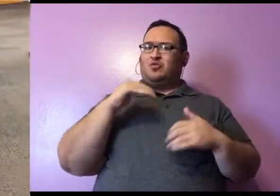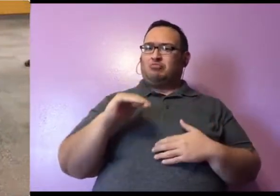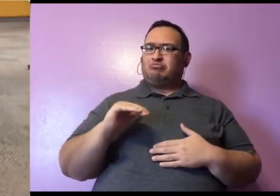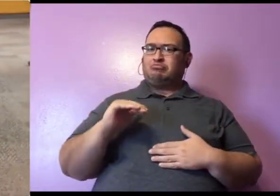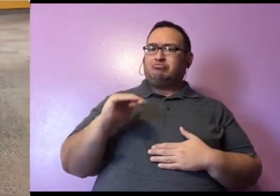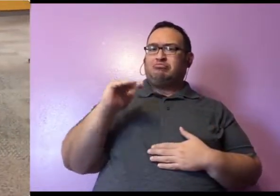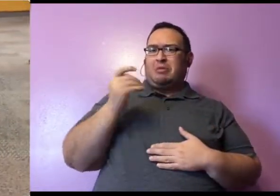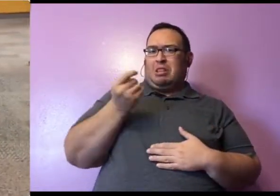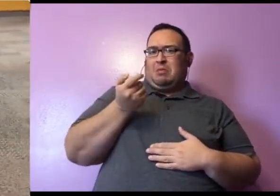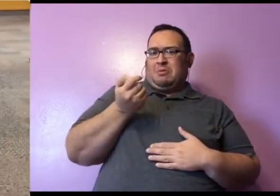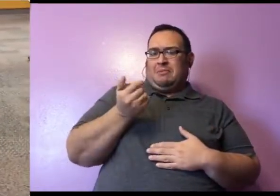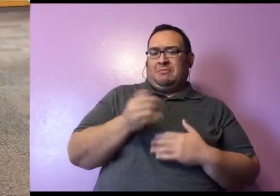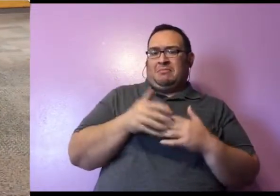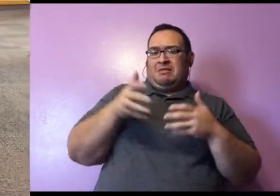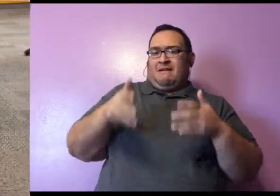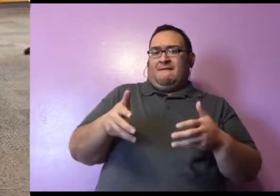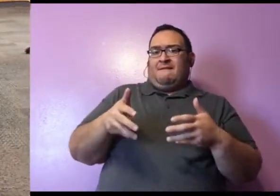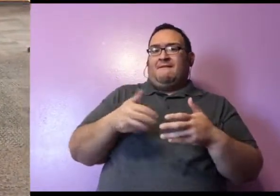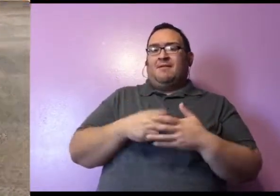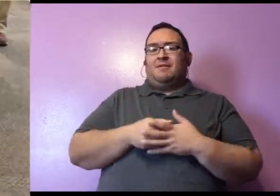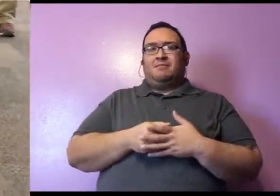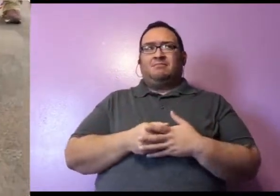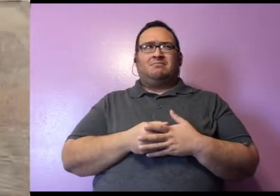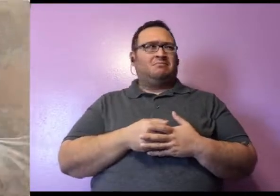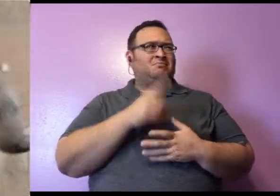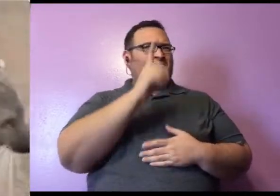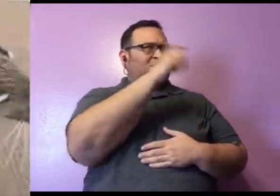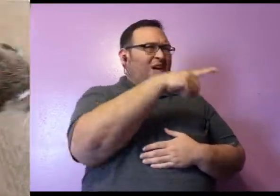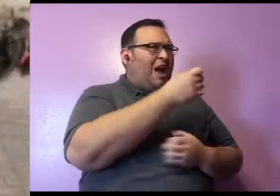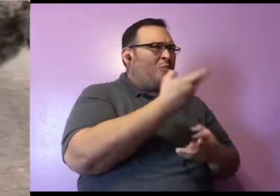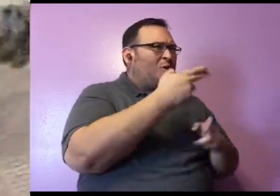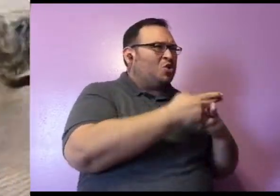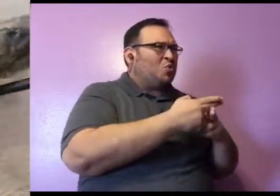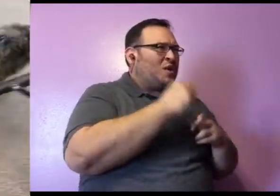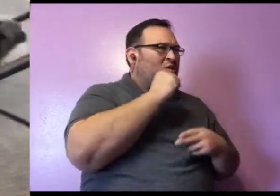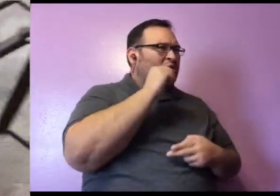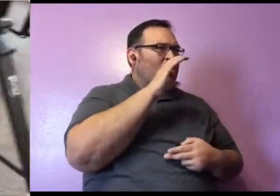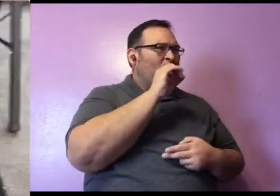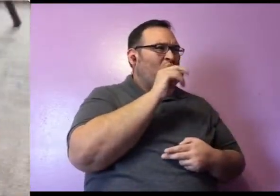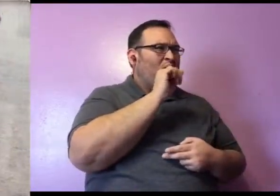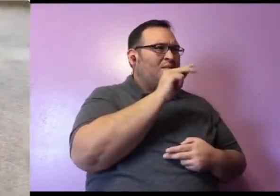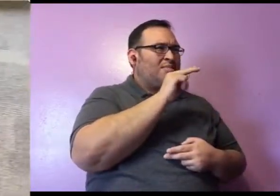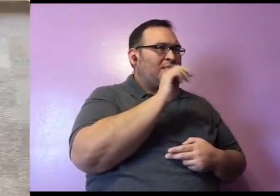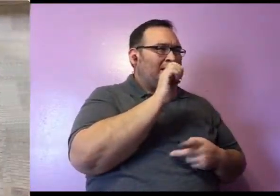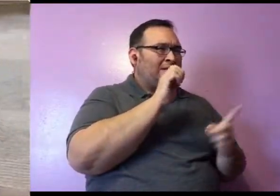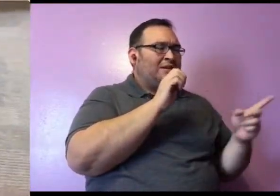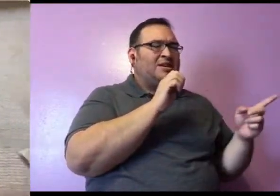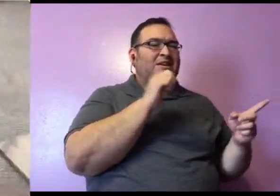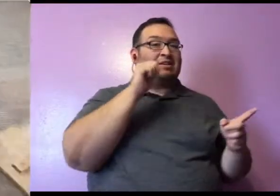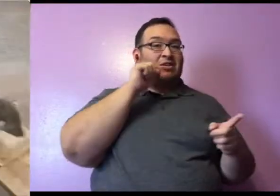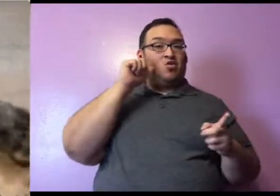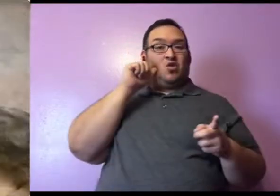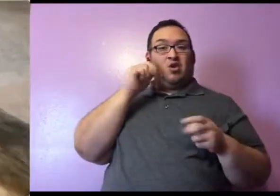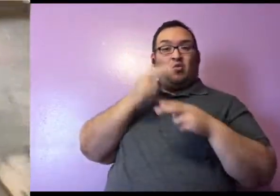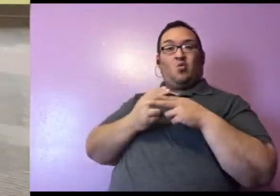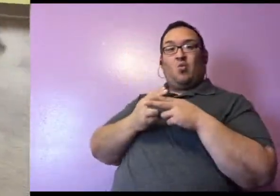do. She is about, how much did she weigh yesterday, Callie? Yesterday she weighed 16.33